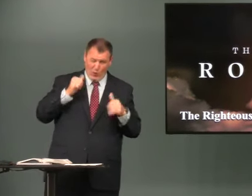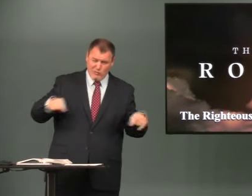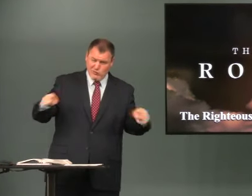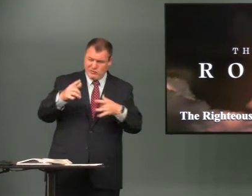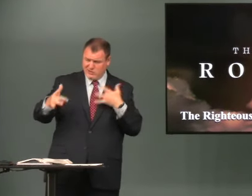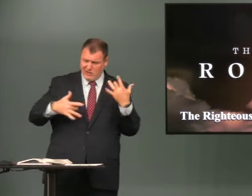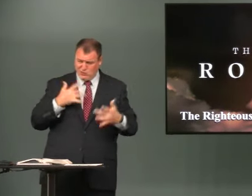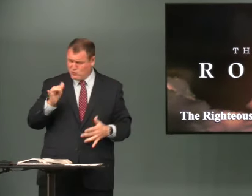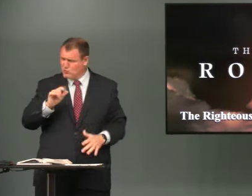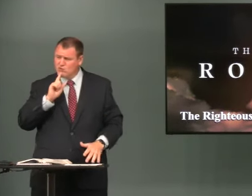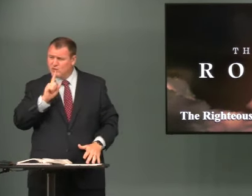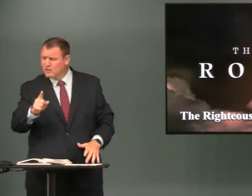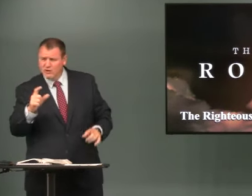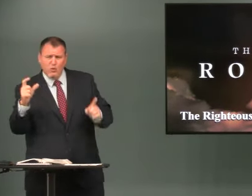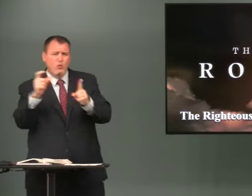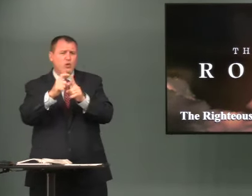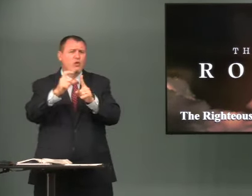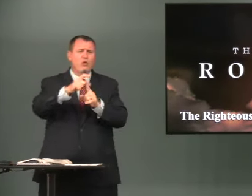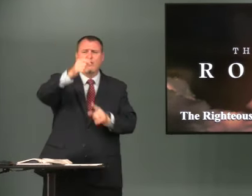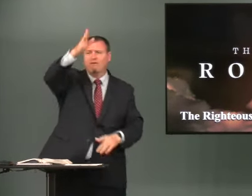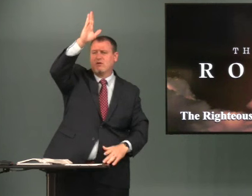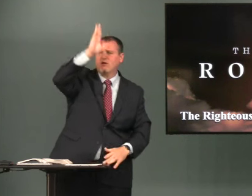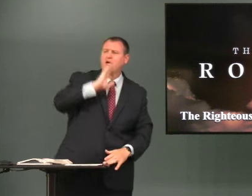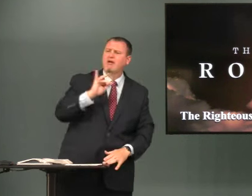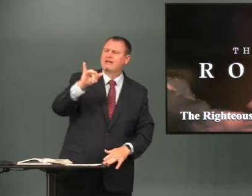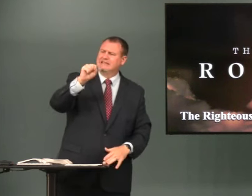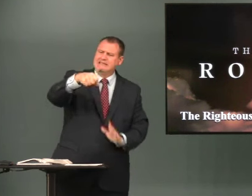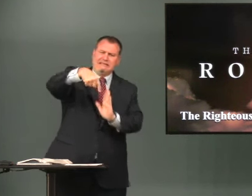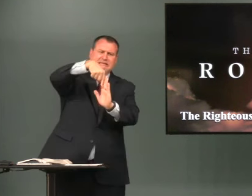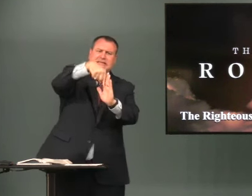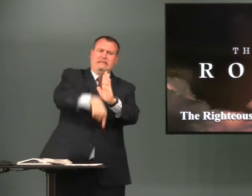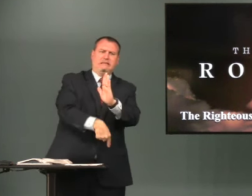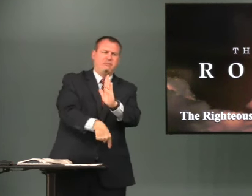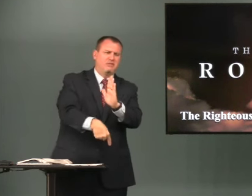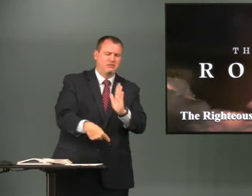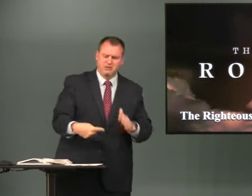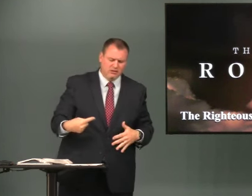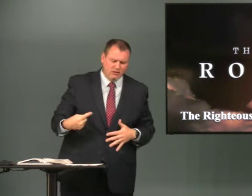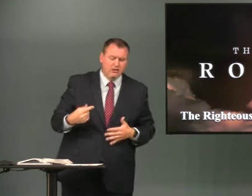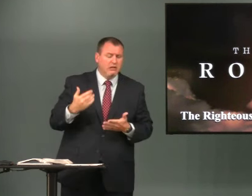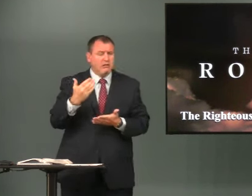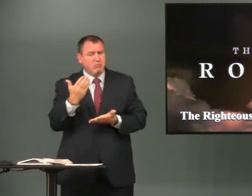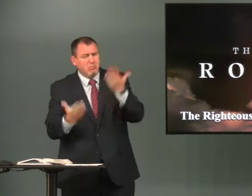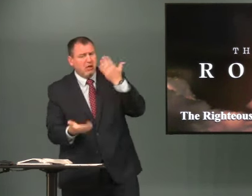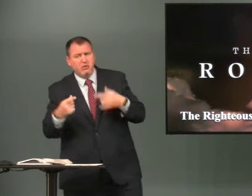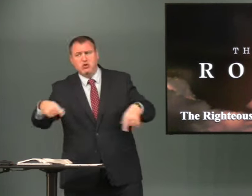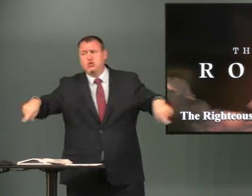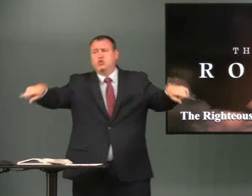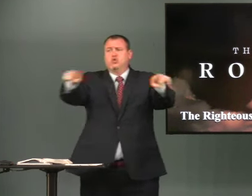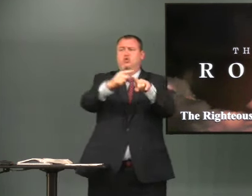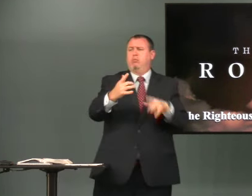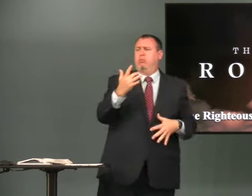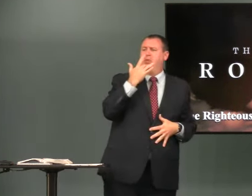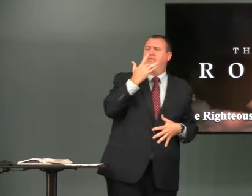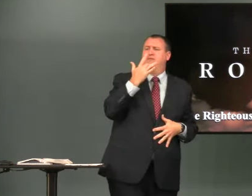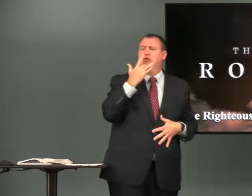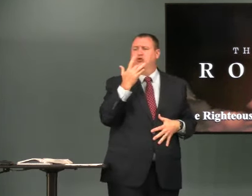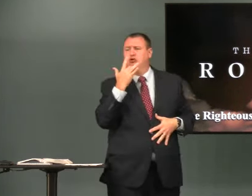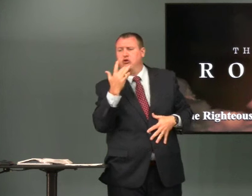and i hope you will be excited to see what's coming forth from the word of god it is so rich and deep